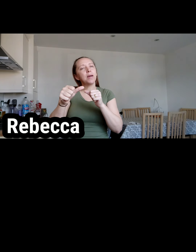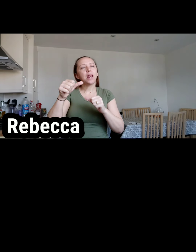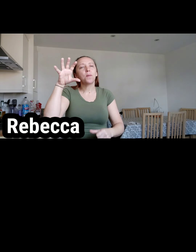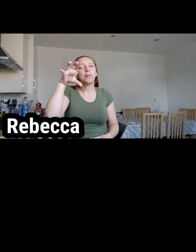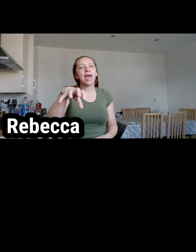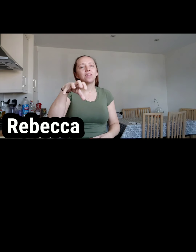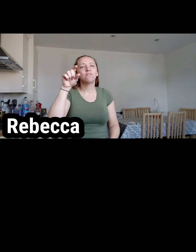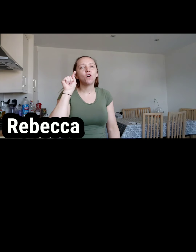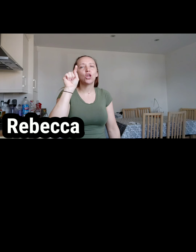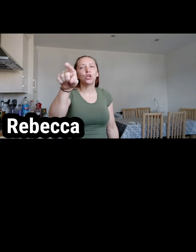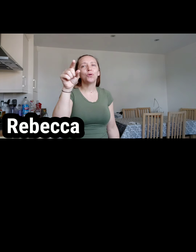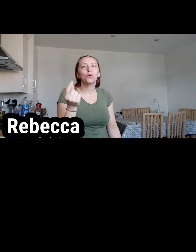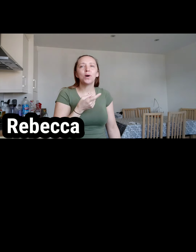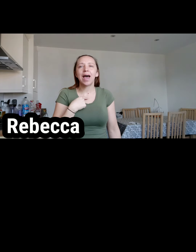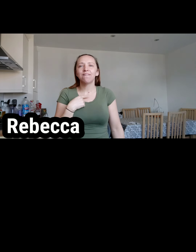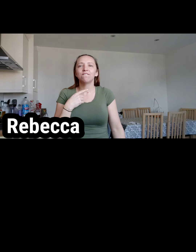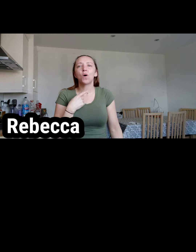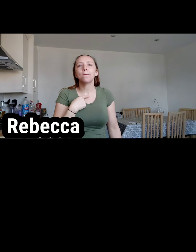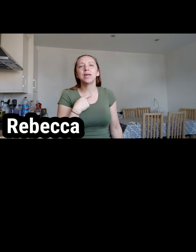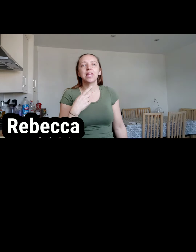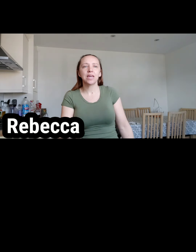better place for you and for me